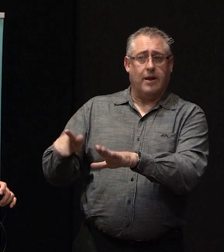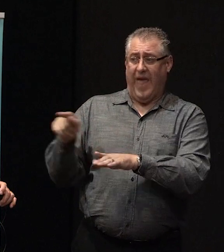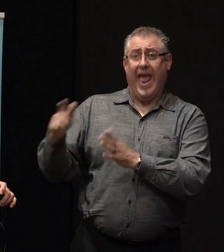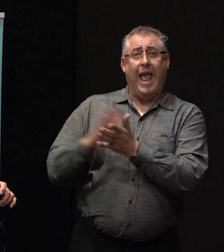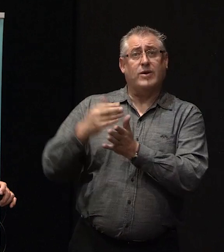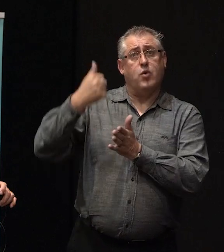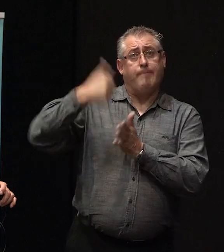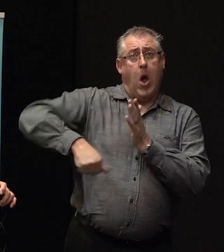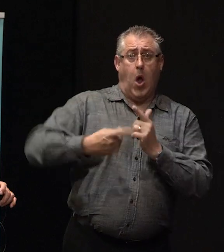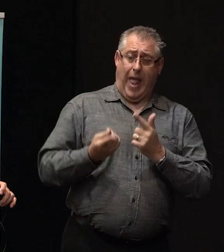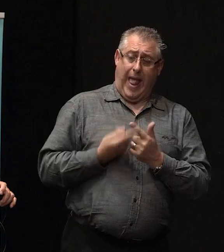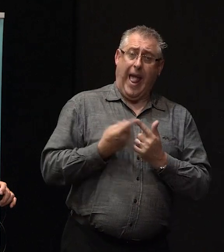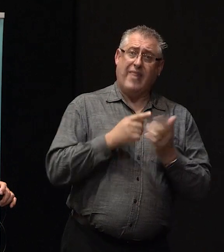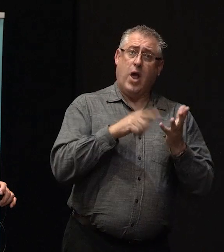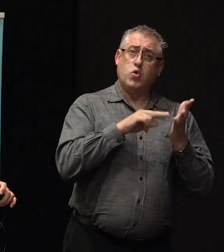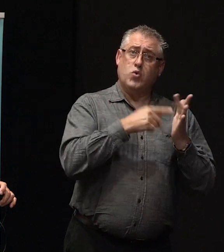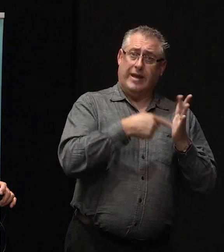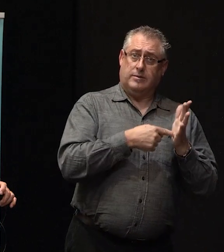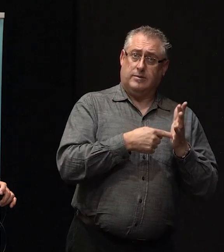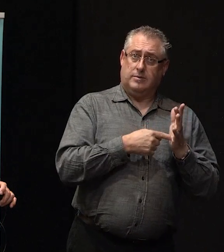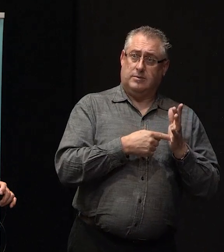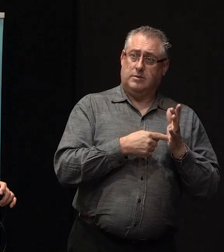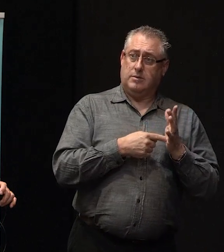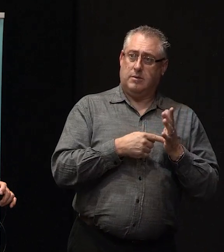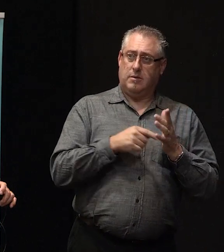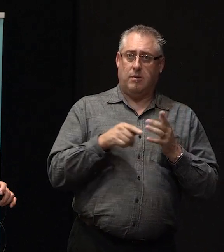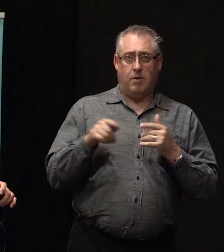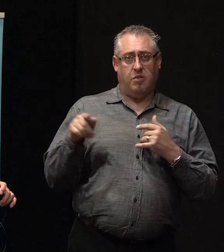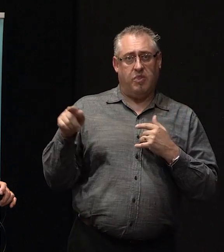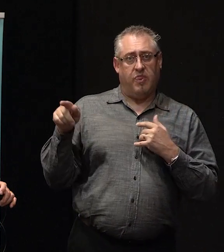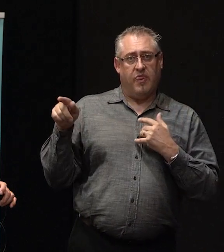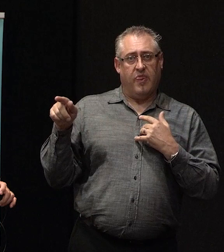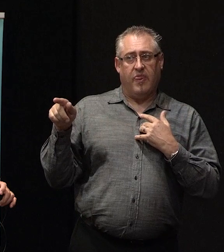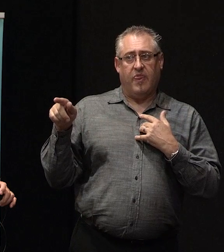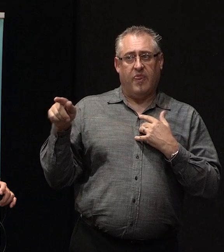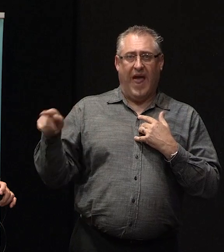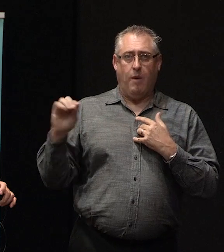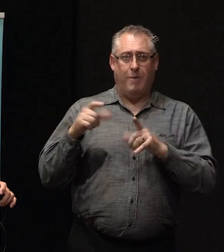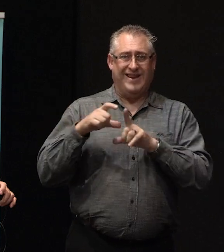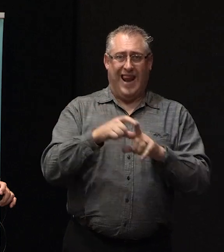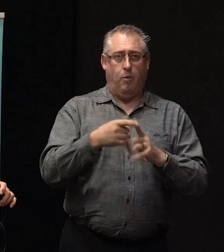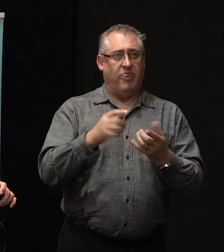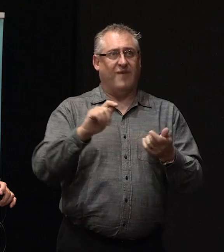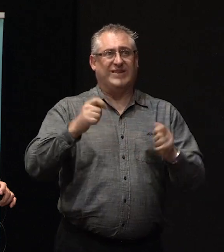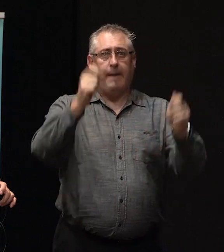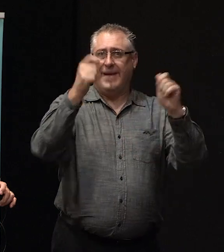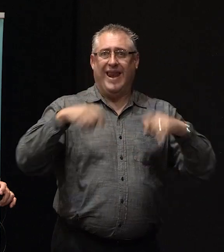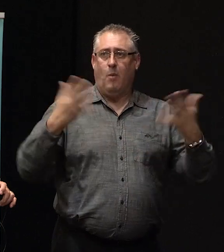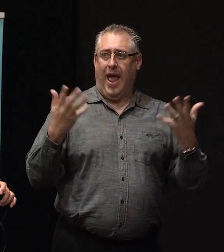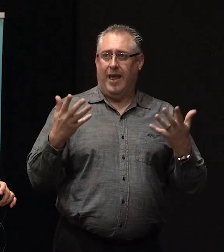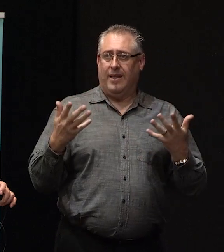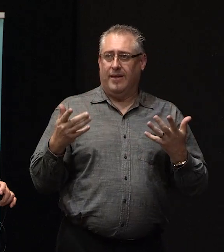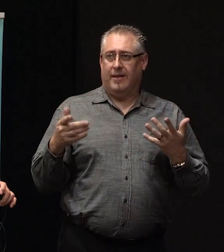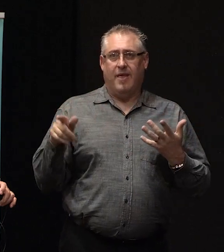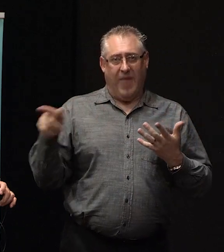as they consider this a solution, and that they are going to be dealing with it anyway, and they're going to be making a bulk